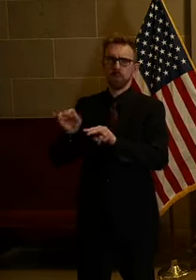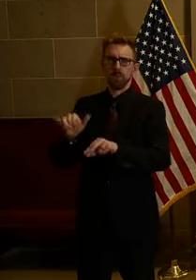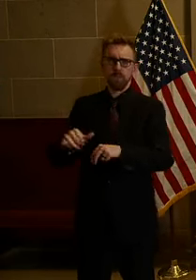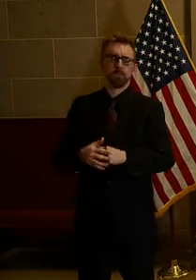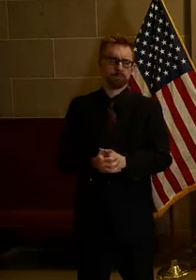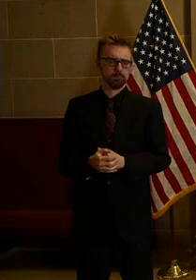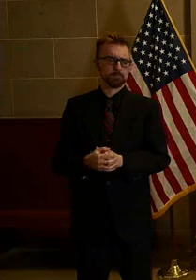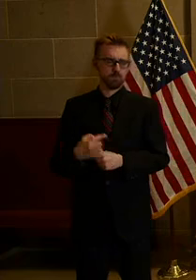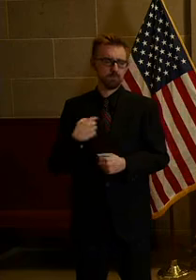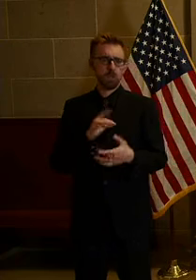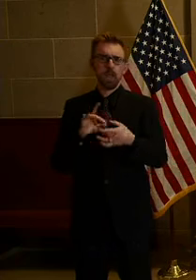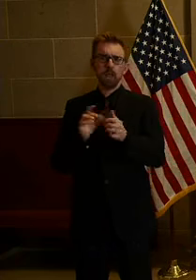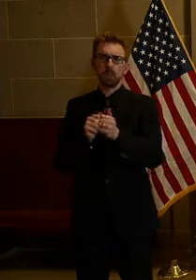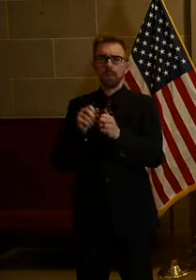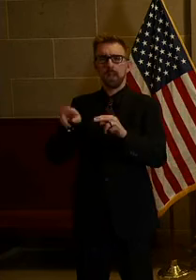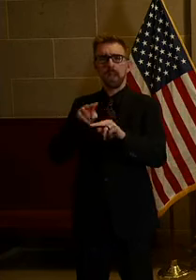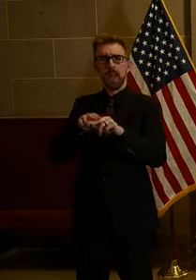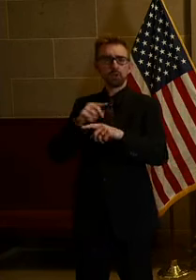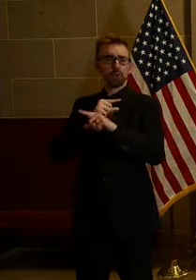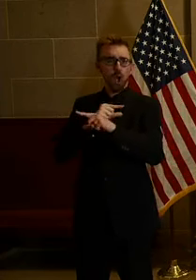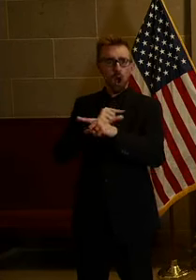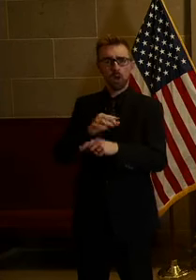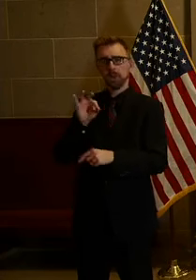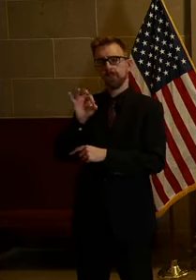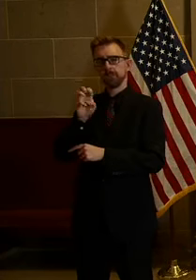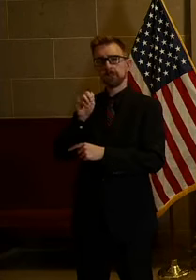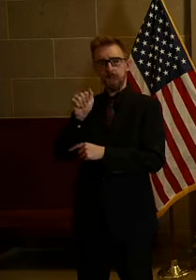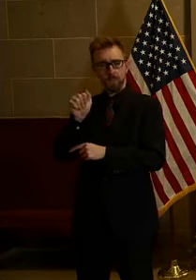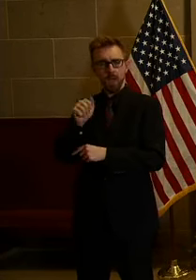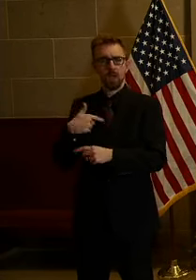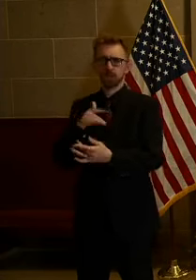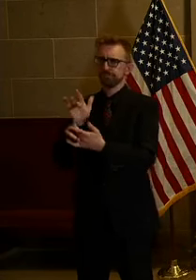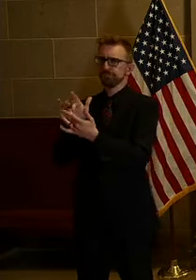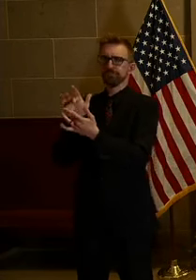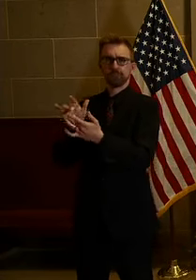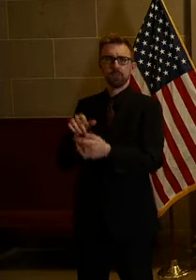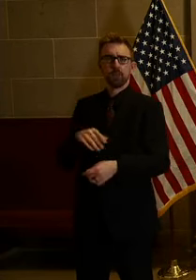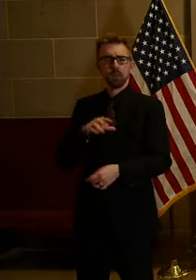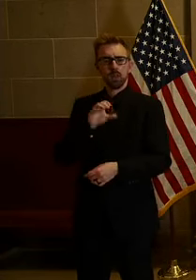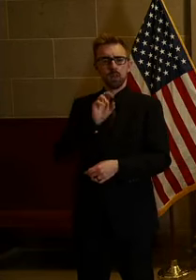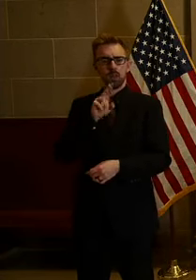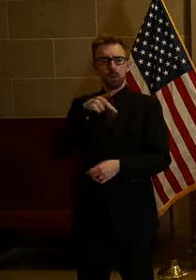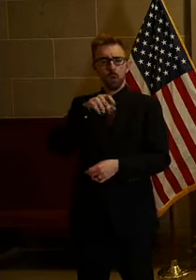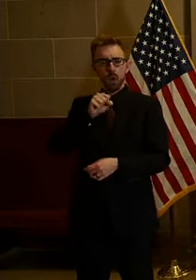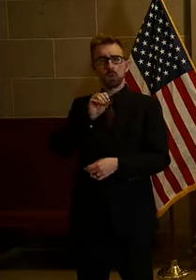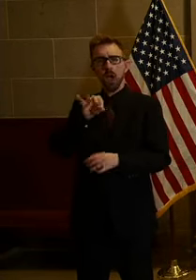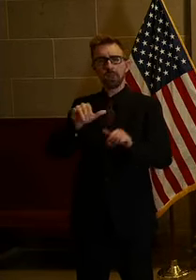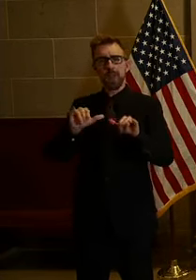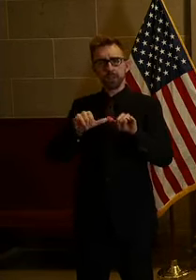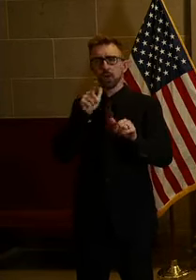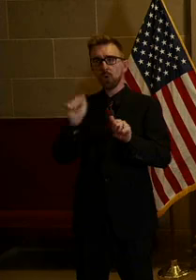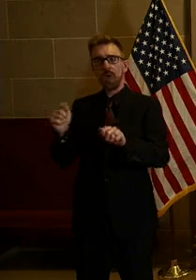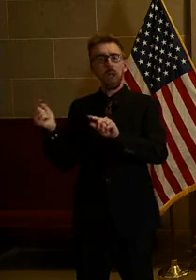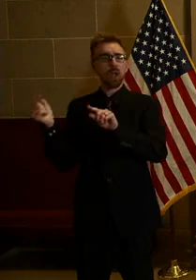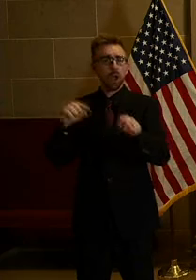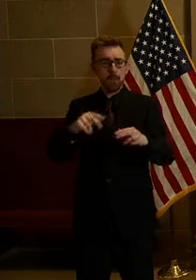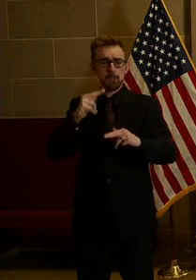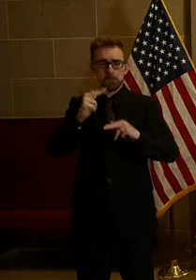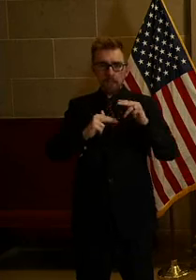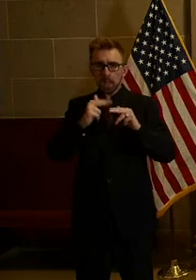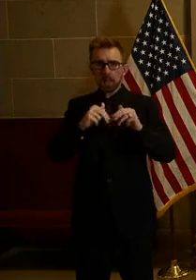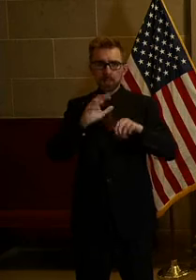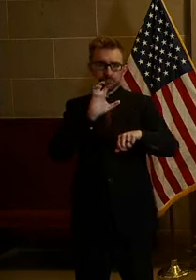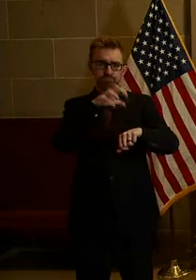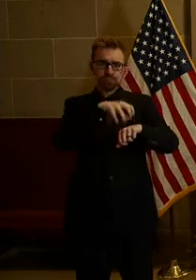the guard with fema every day. We've been in just with the core of engineers that can come in and build actually facilities or